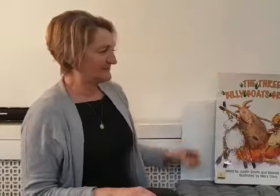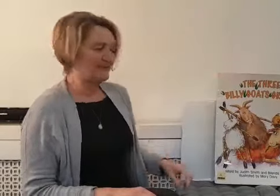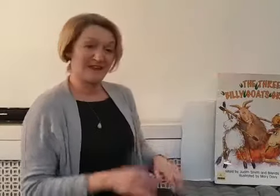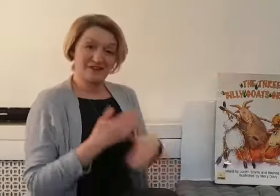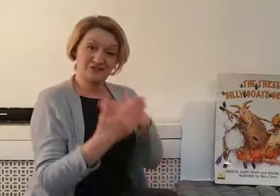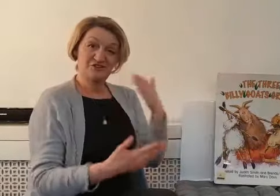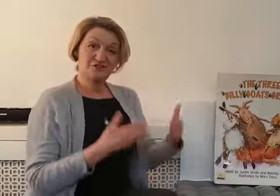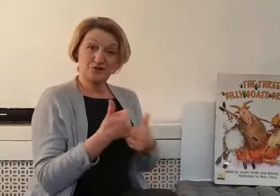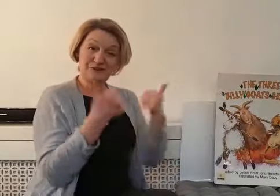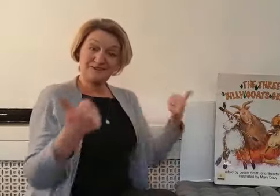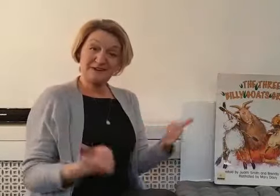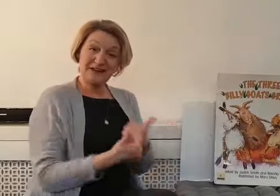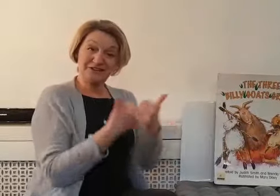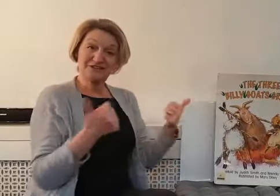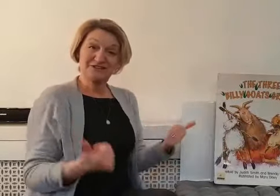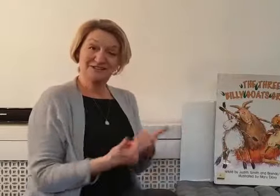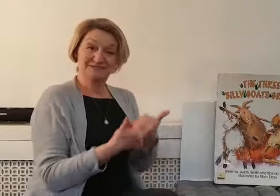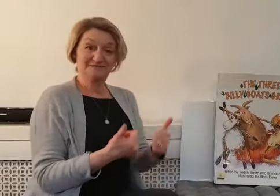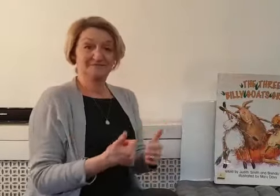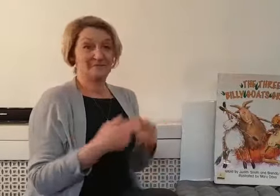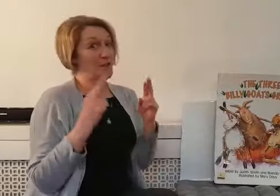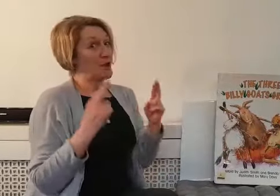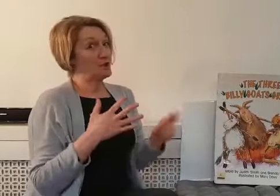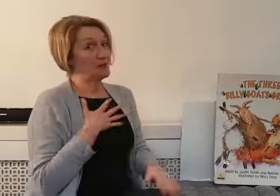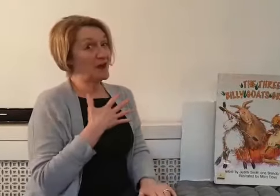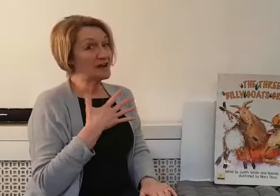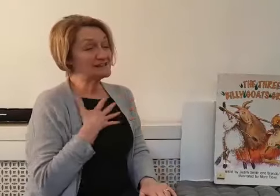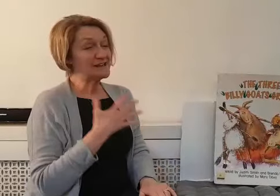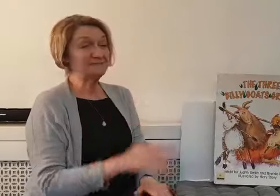The story's finished. Hope you liked it.